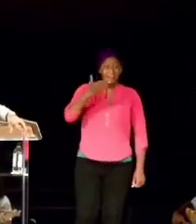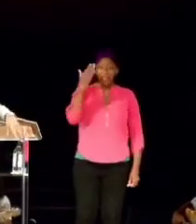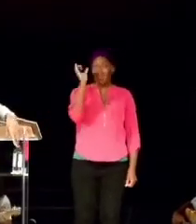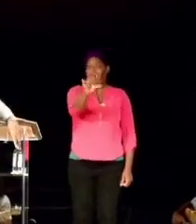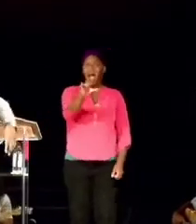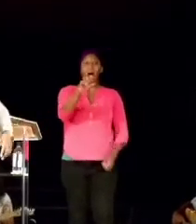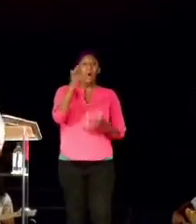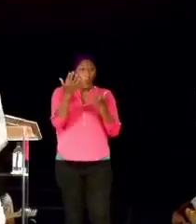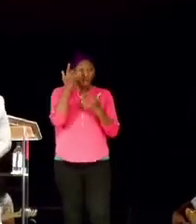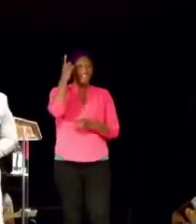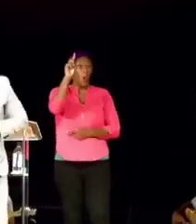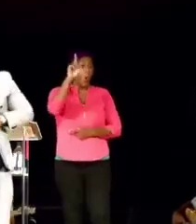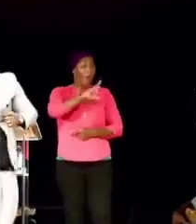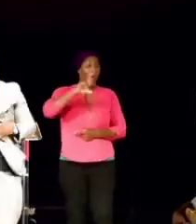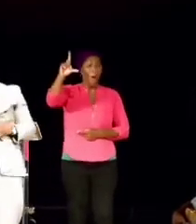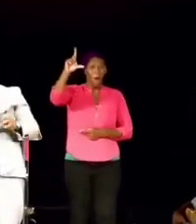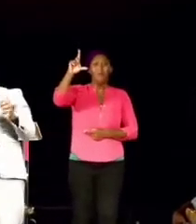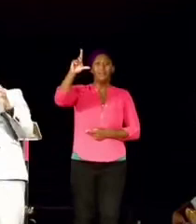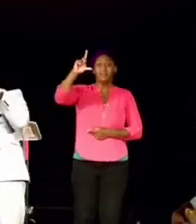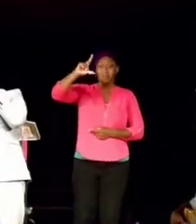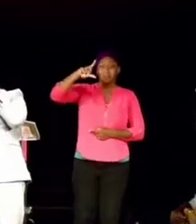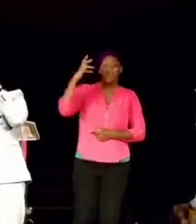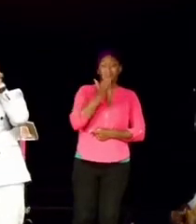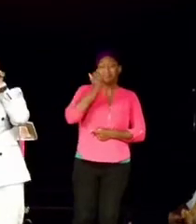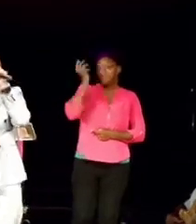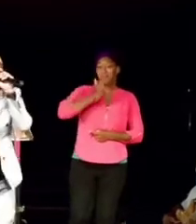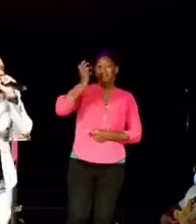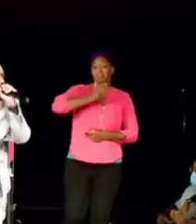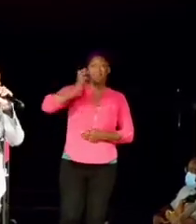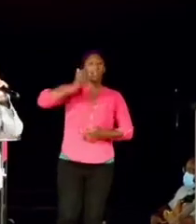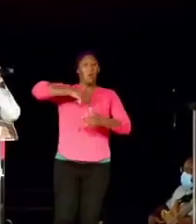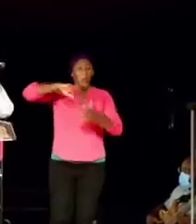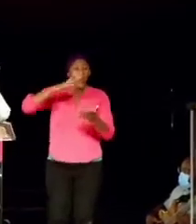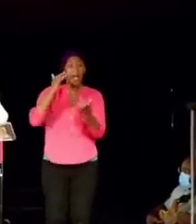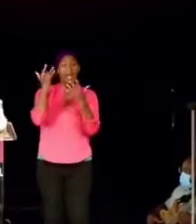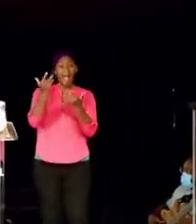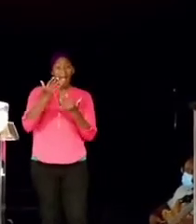I'll wait. I'll wait.